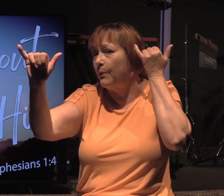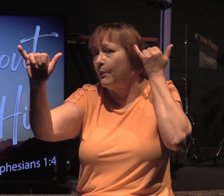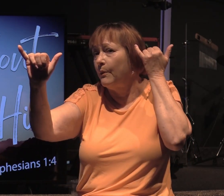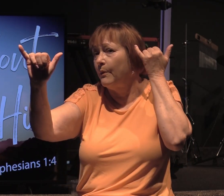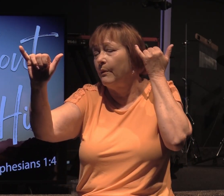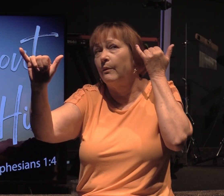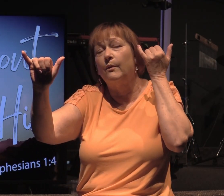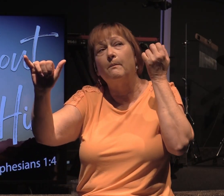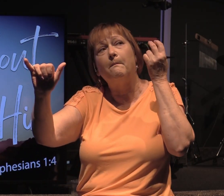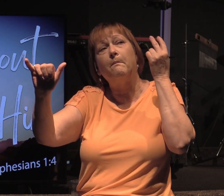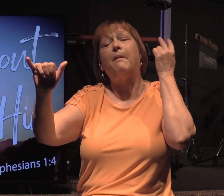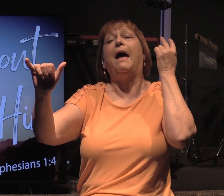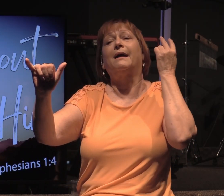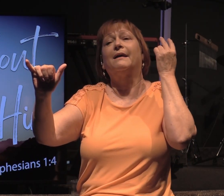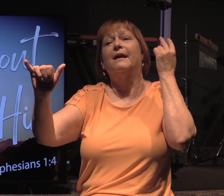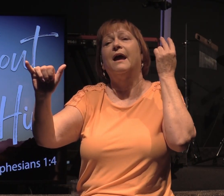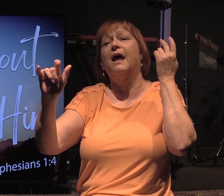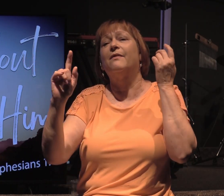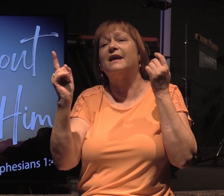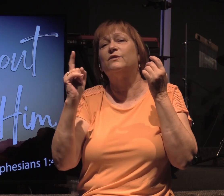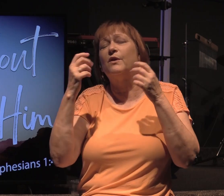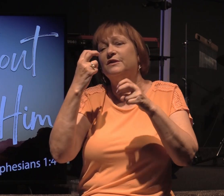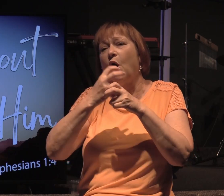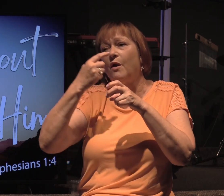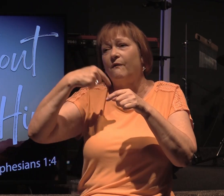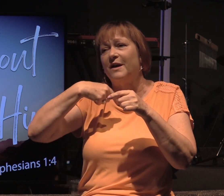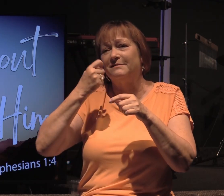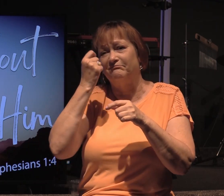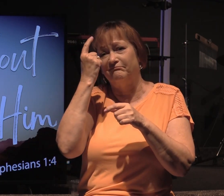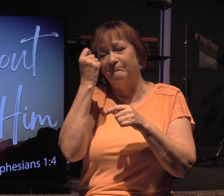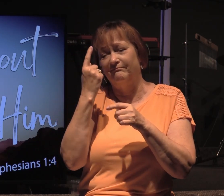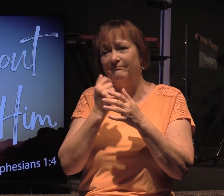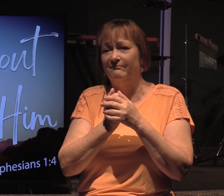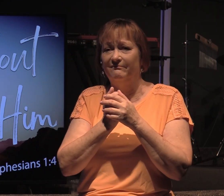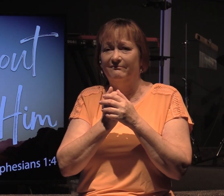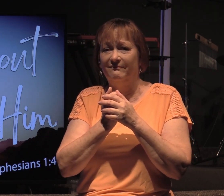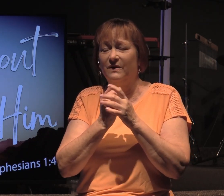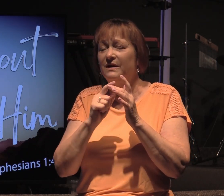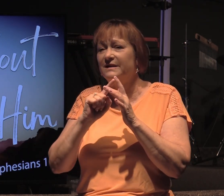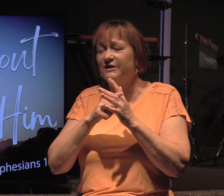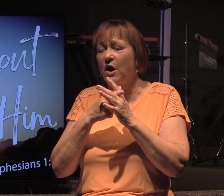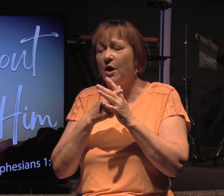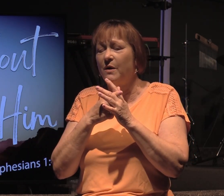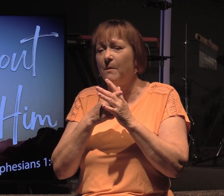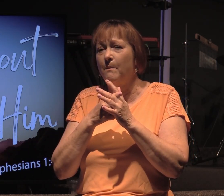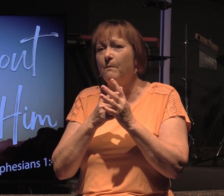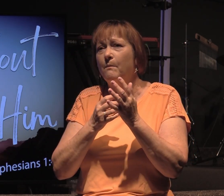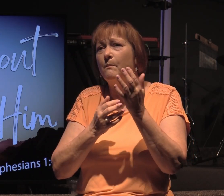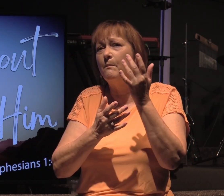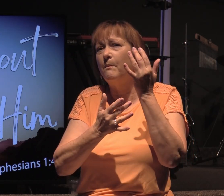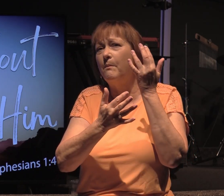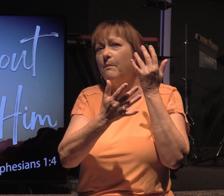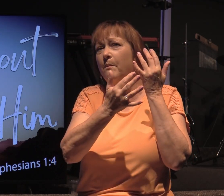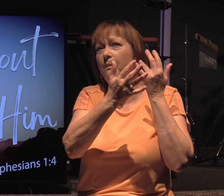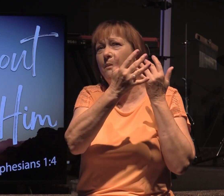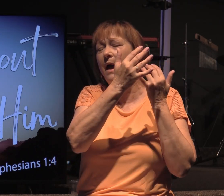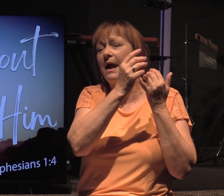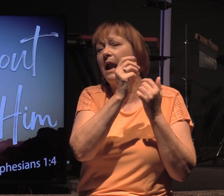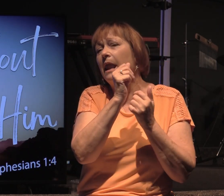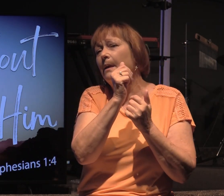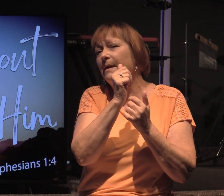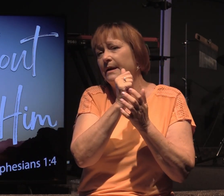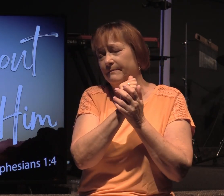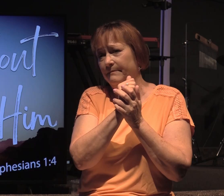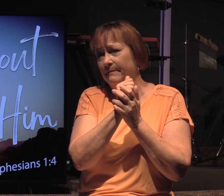And that's where we have trouble contemplating it. So let's just start moving back just a little